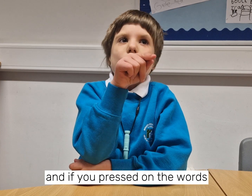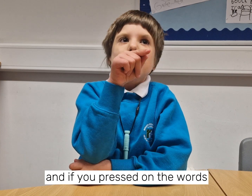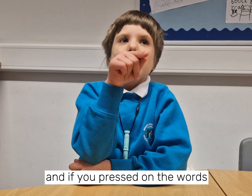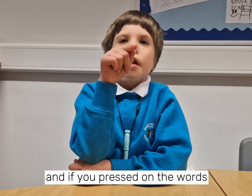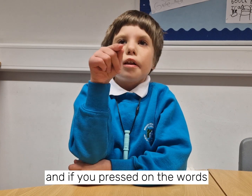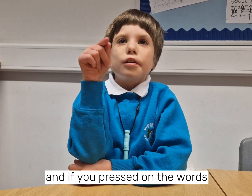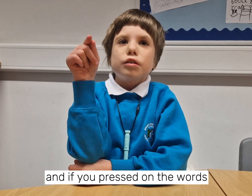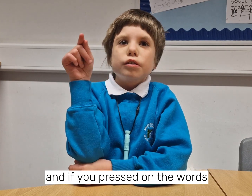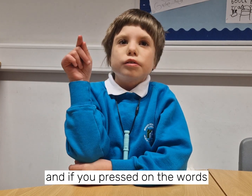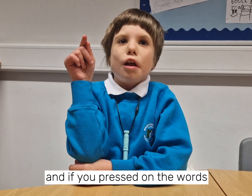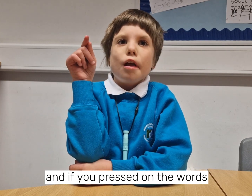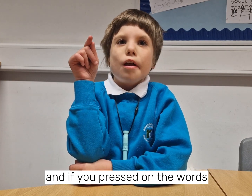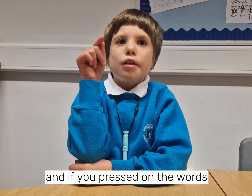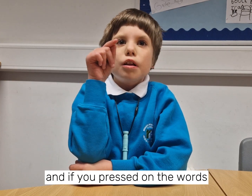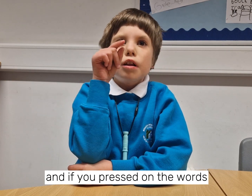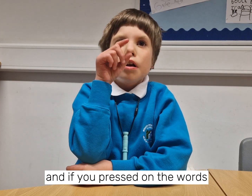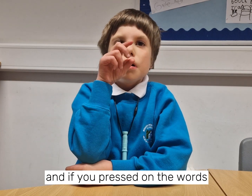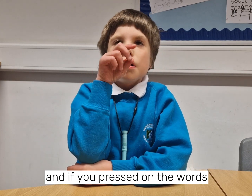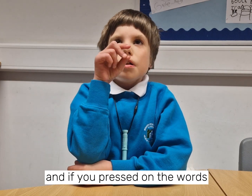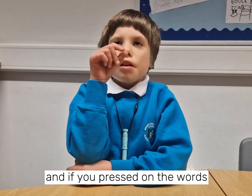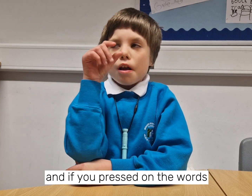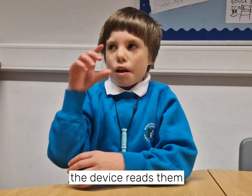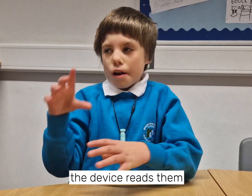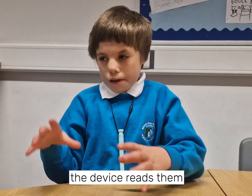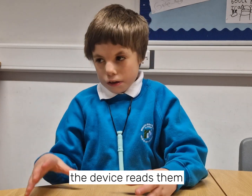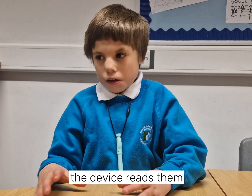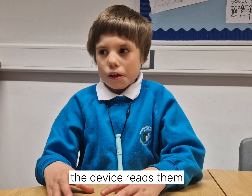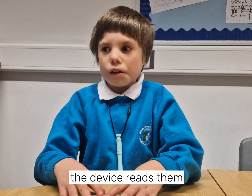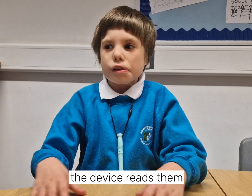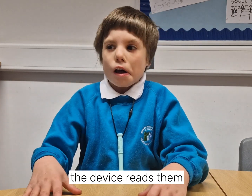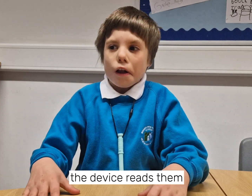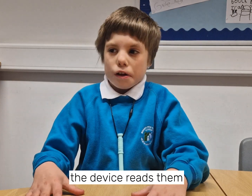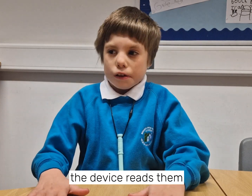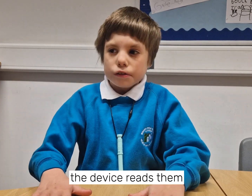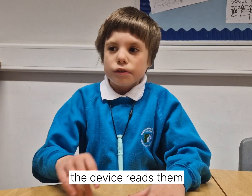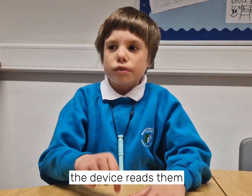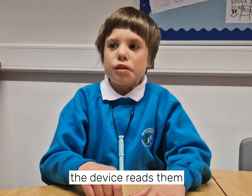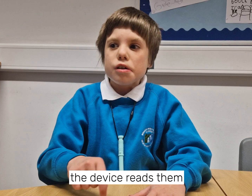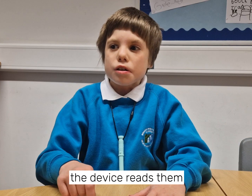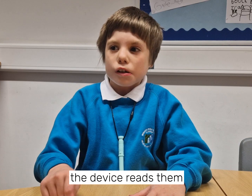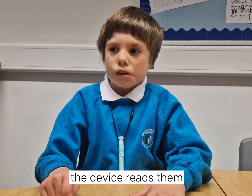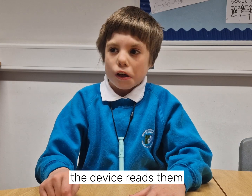on the words, it's the desire to leave them.